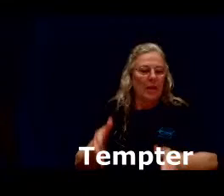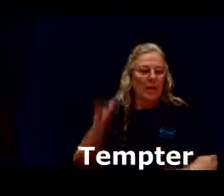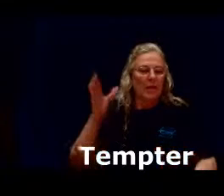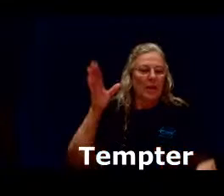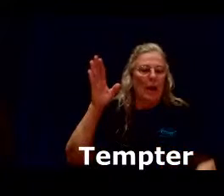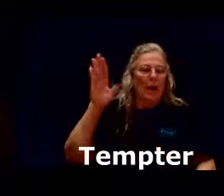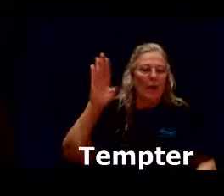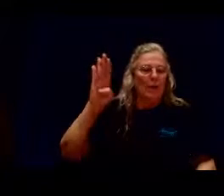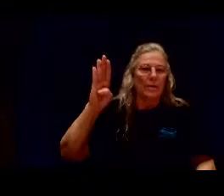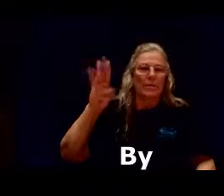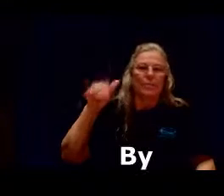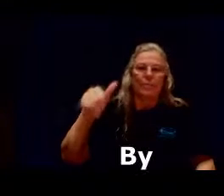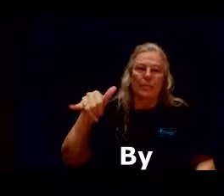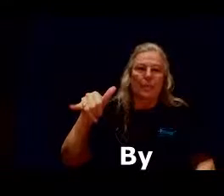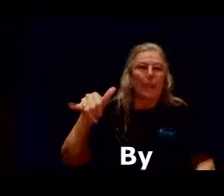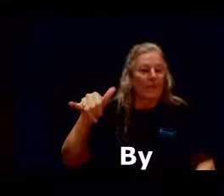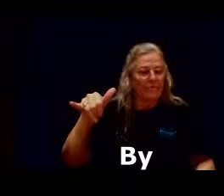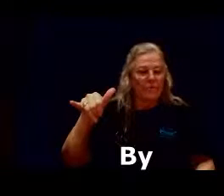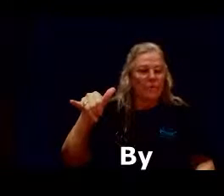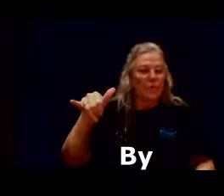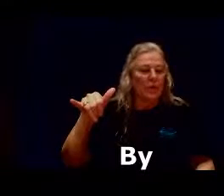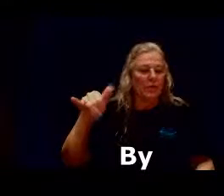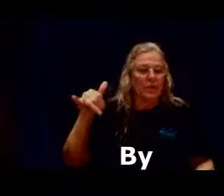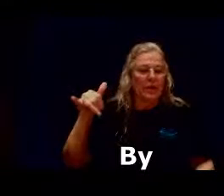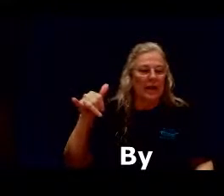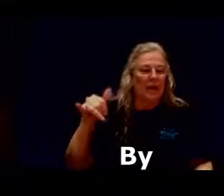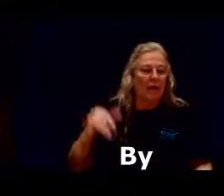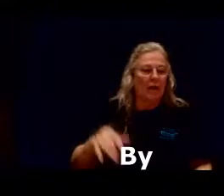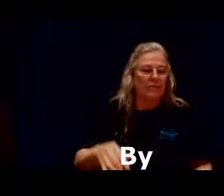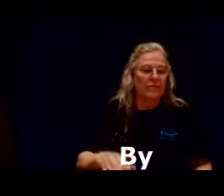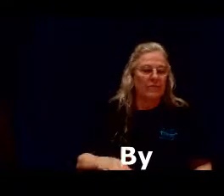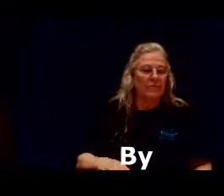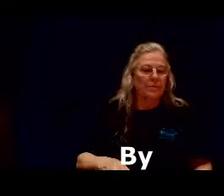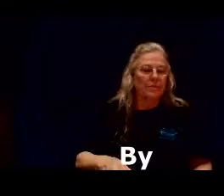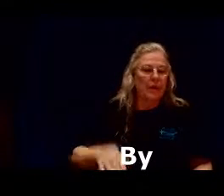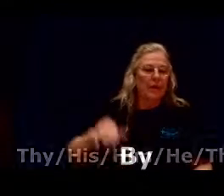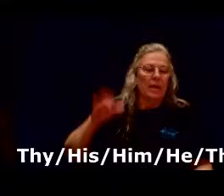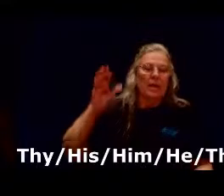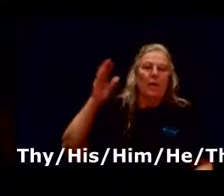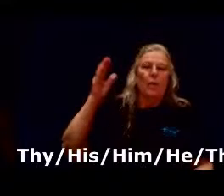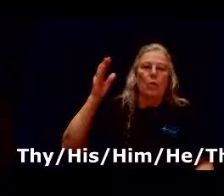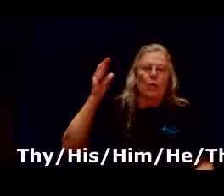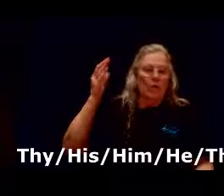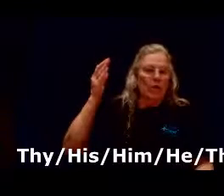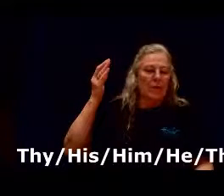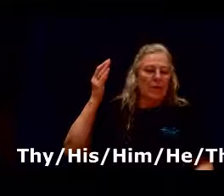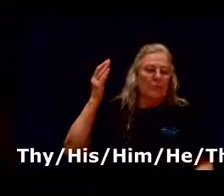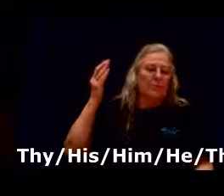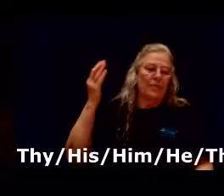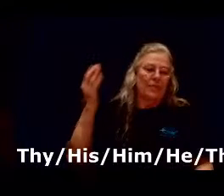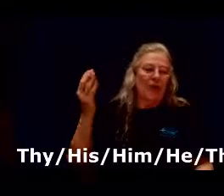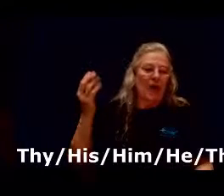by by by fingerspelled just like of when we talk about thy